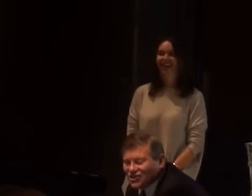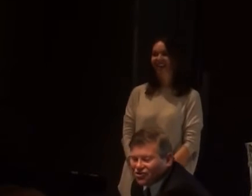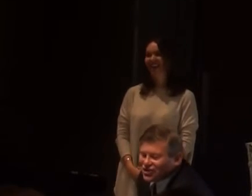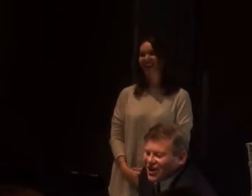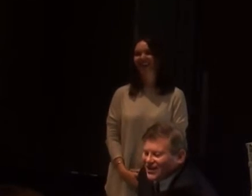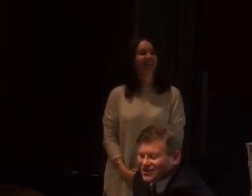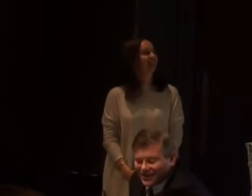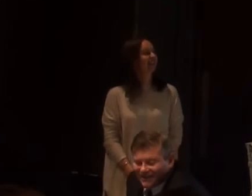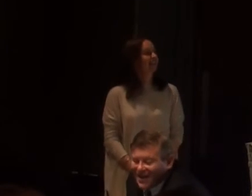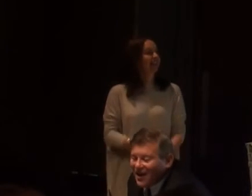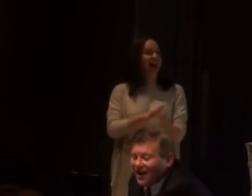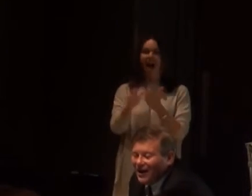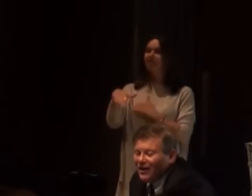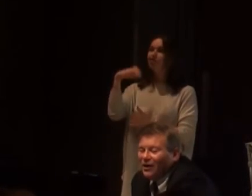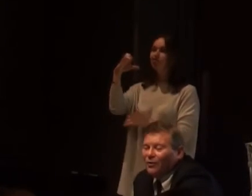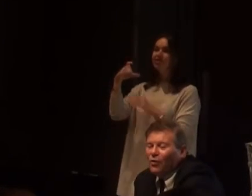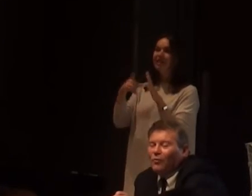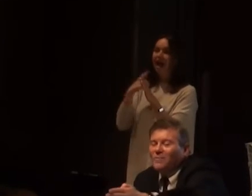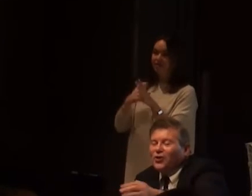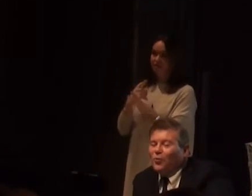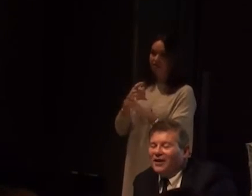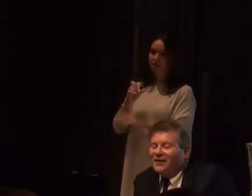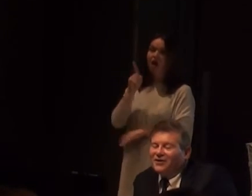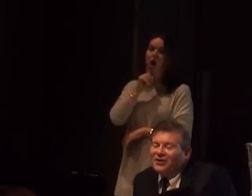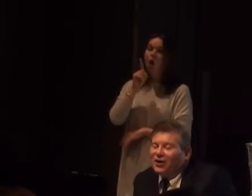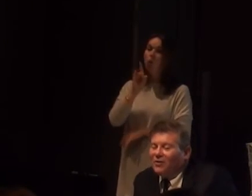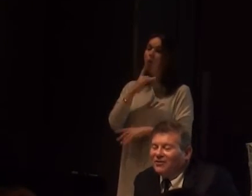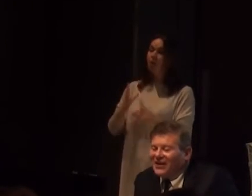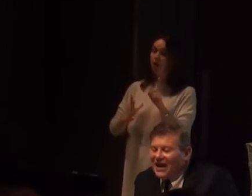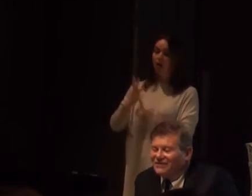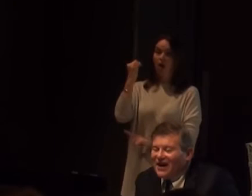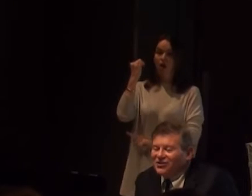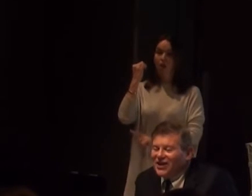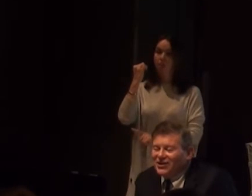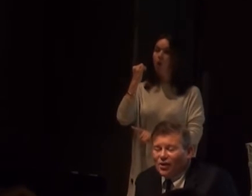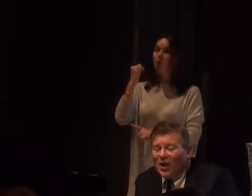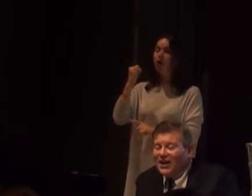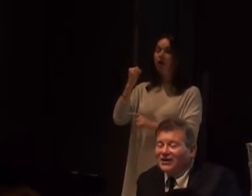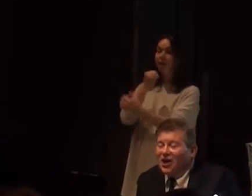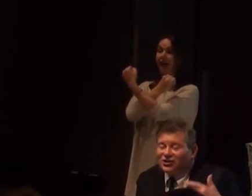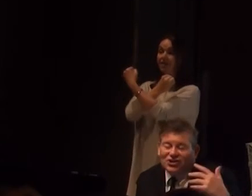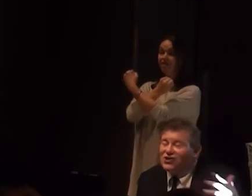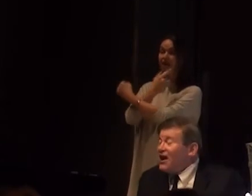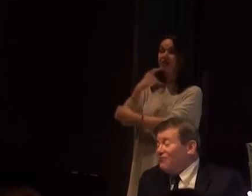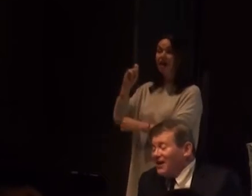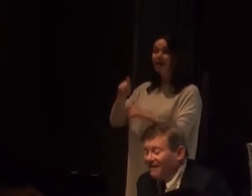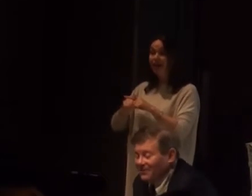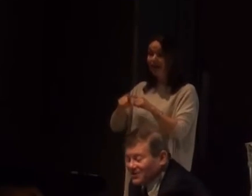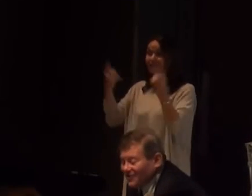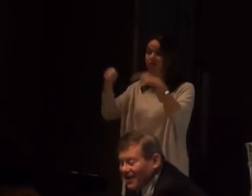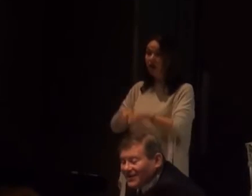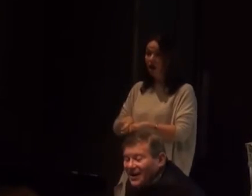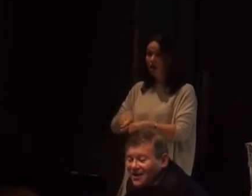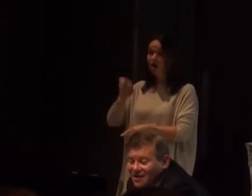Hans Christian Anderson. A woman who won the equipment of the X Factor in India, a one-legged dancer. She's now really